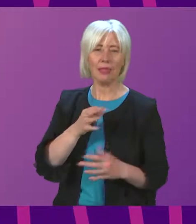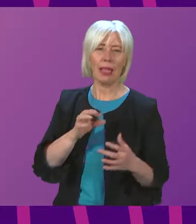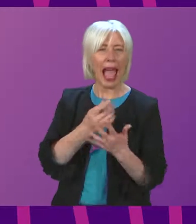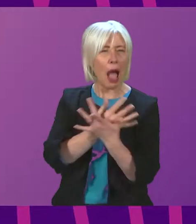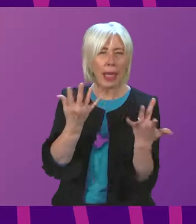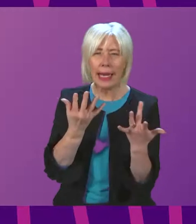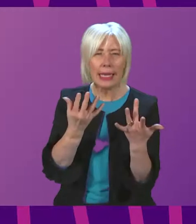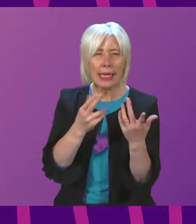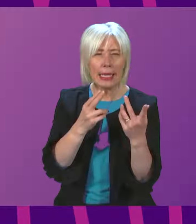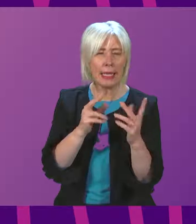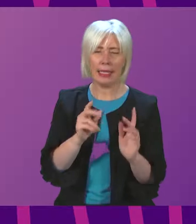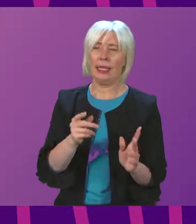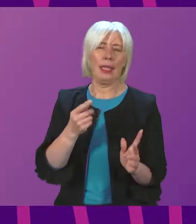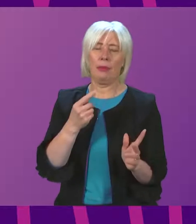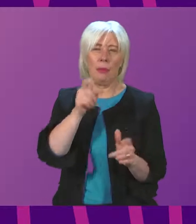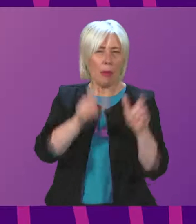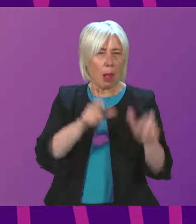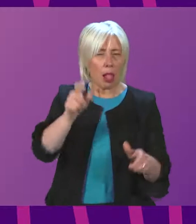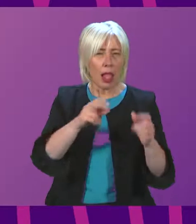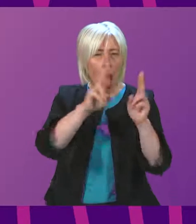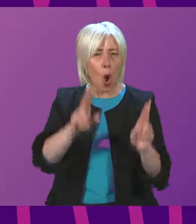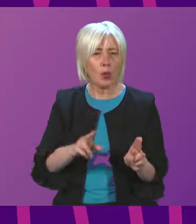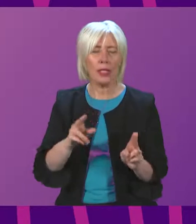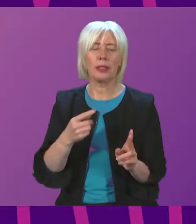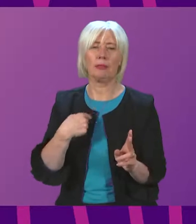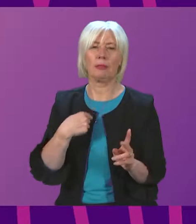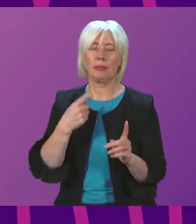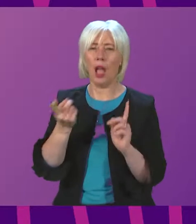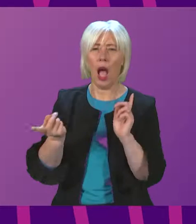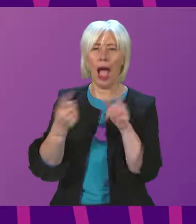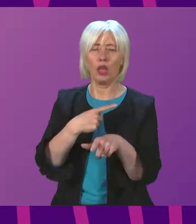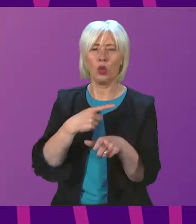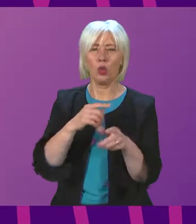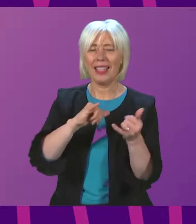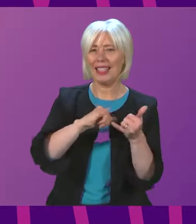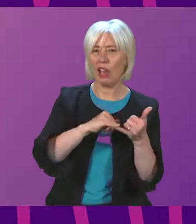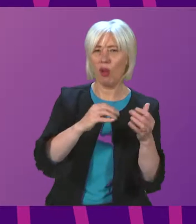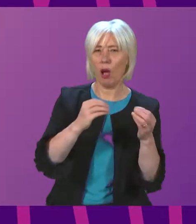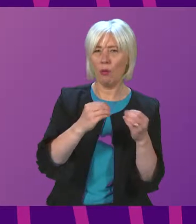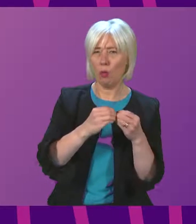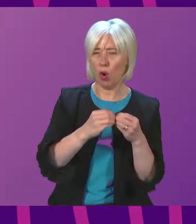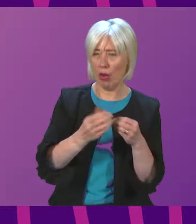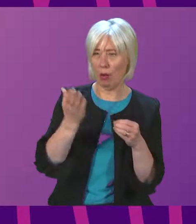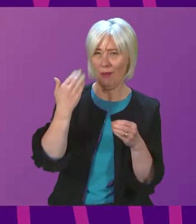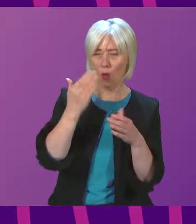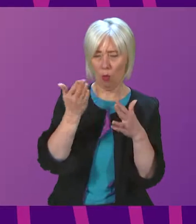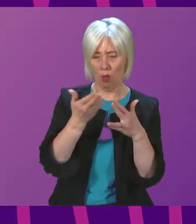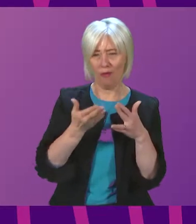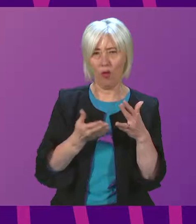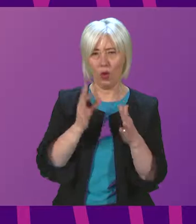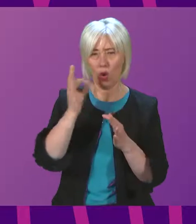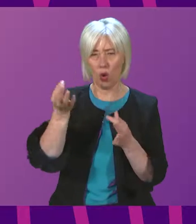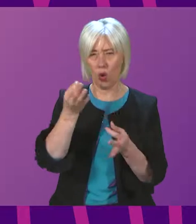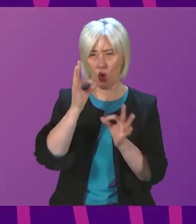many, as I answered in my answer to Sarah Boyack during portfolio questions, we won't